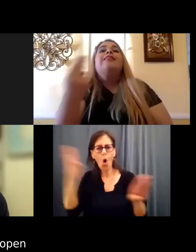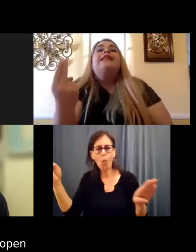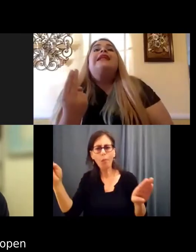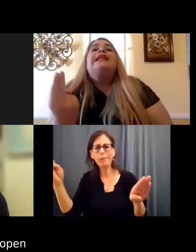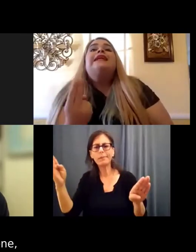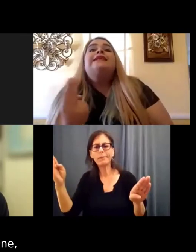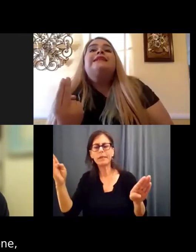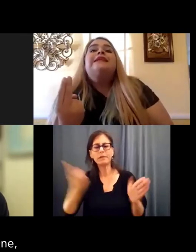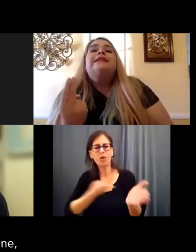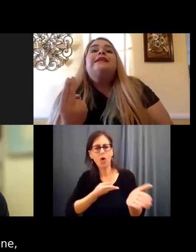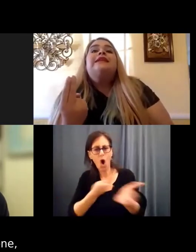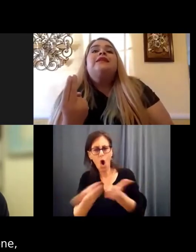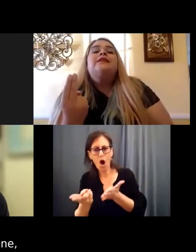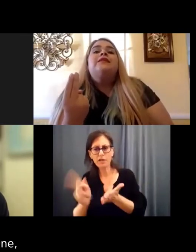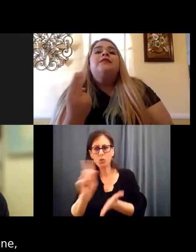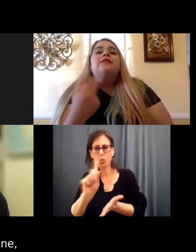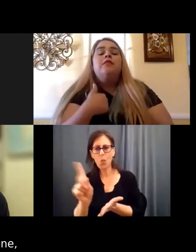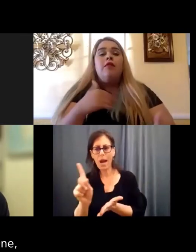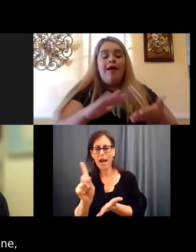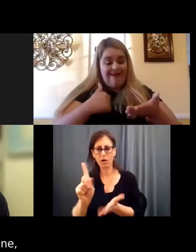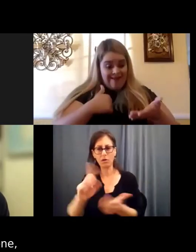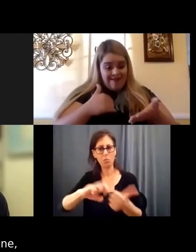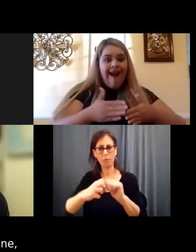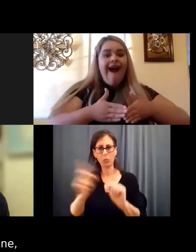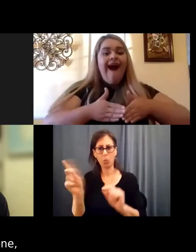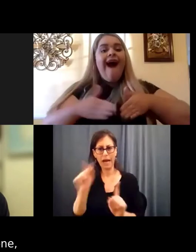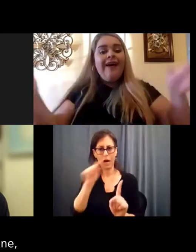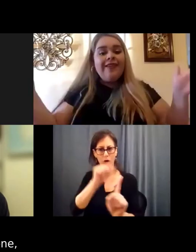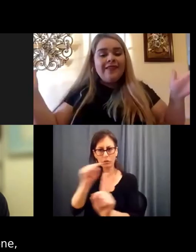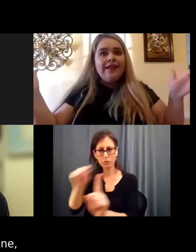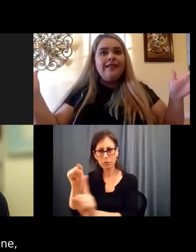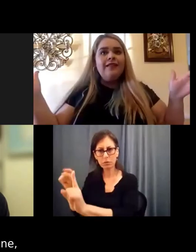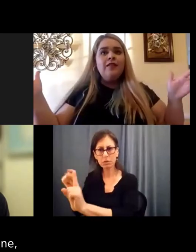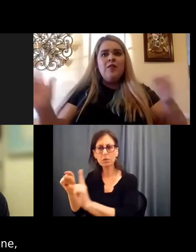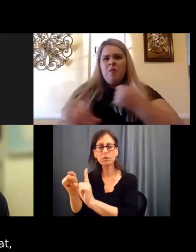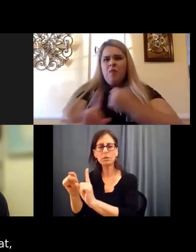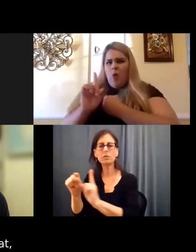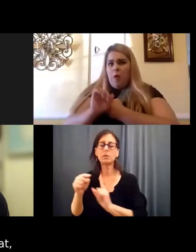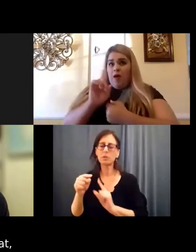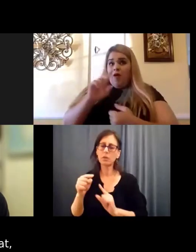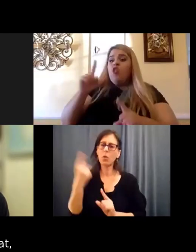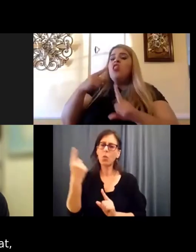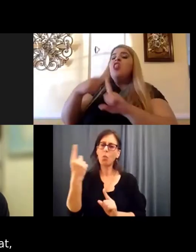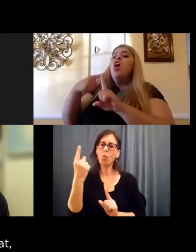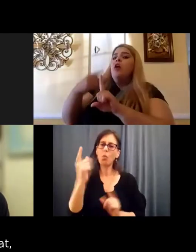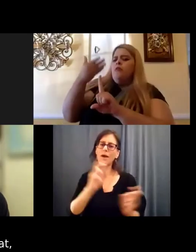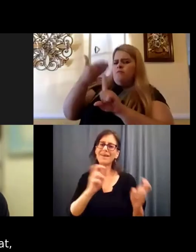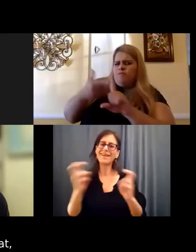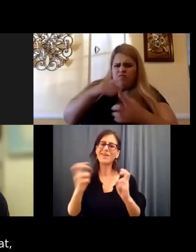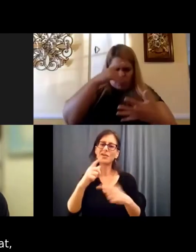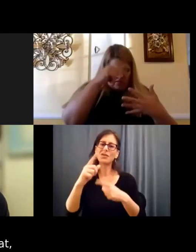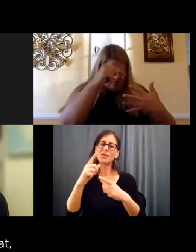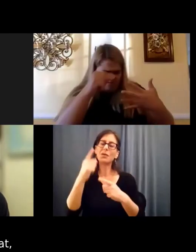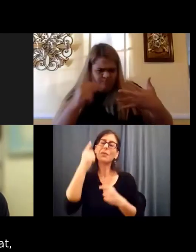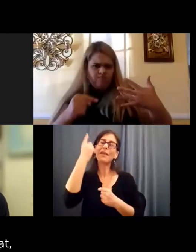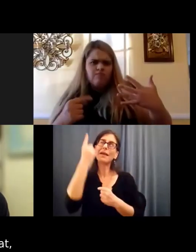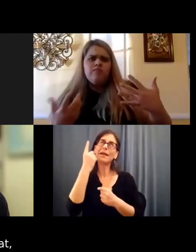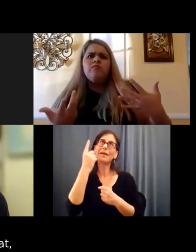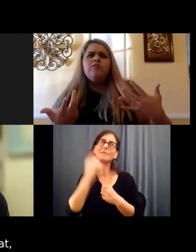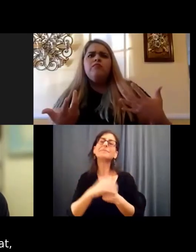where the issues lie. And, and one, you know, one of the issues around thinking that,